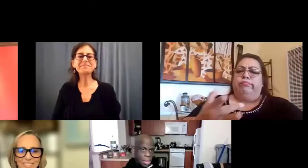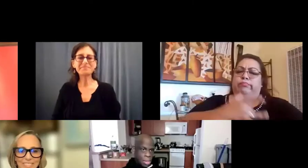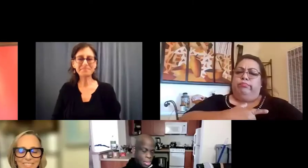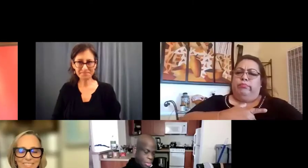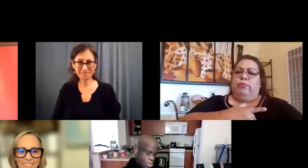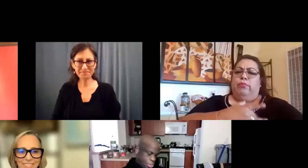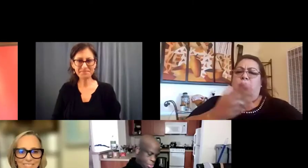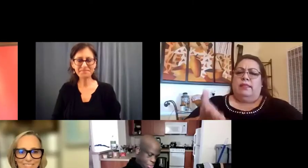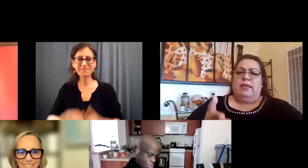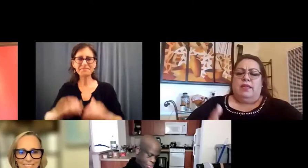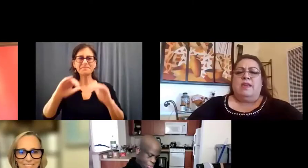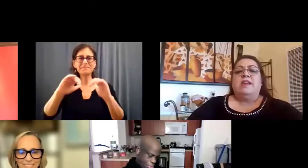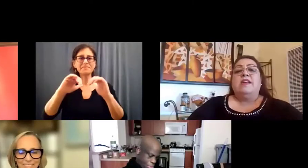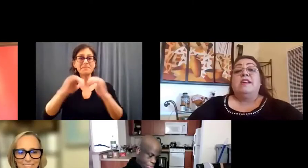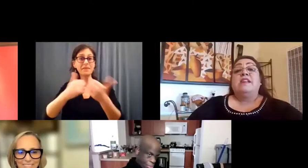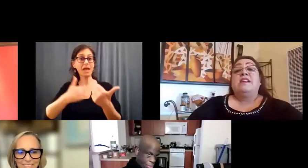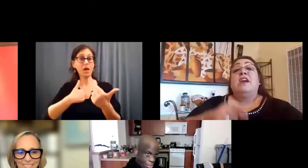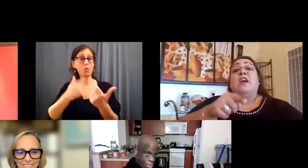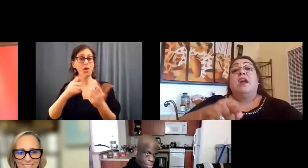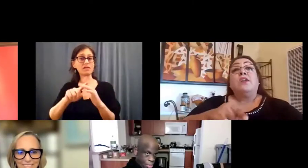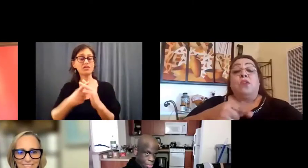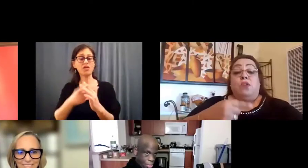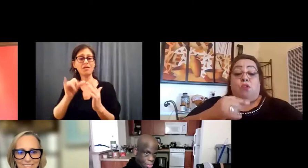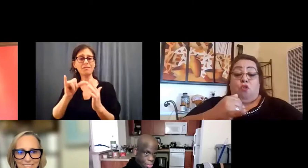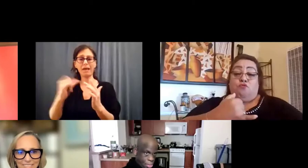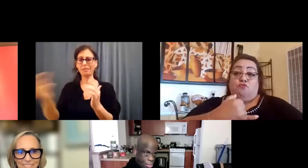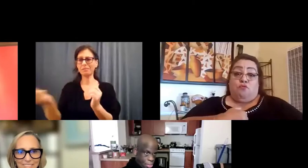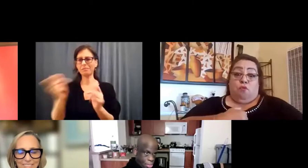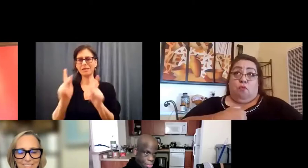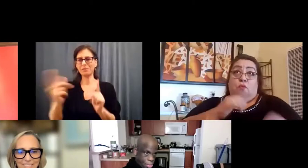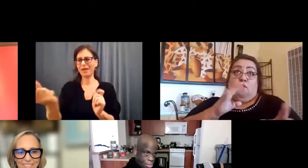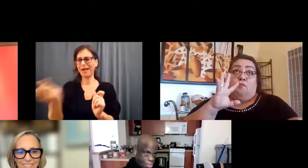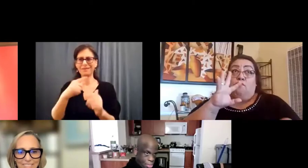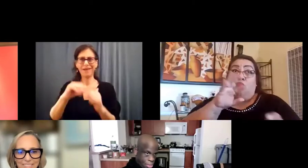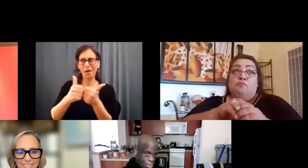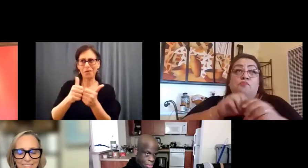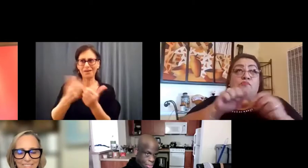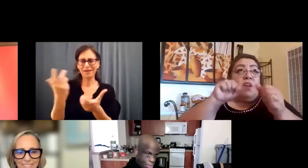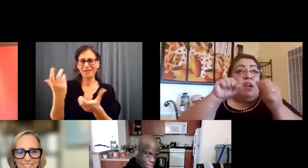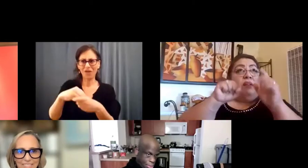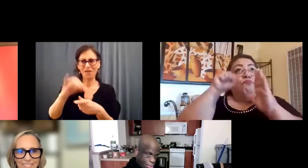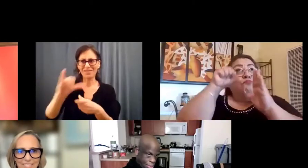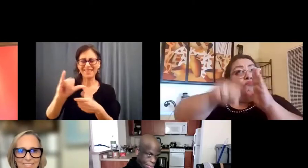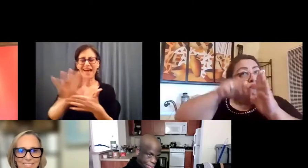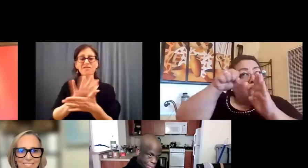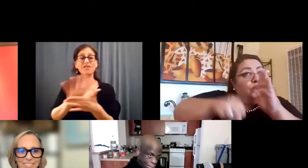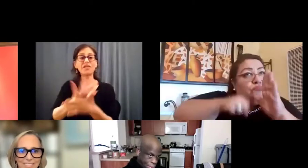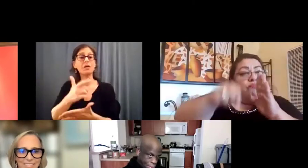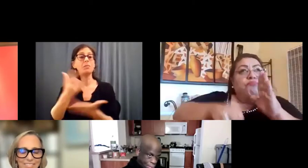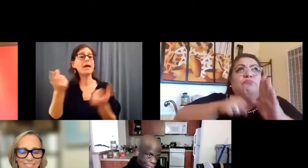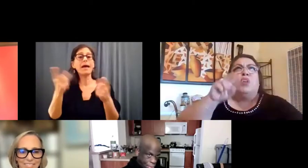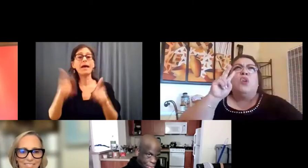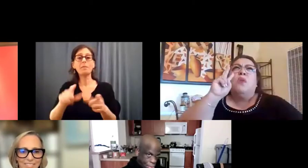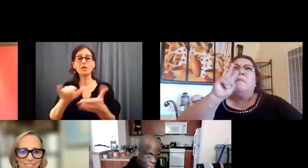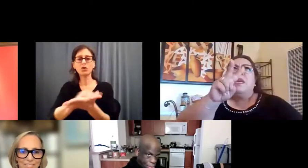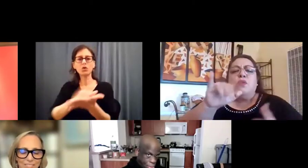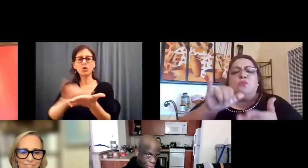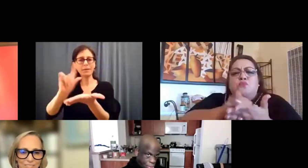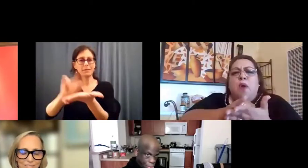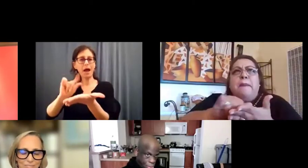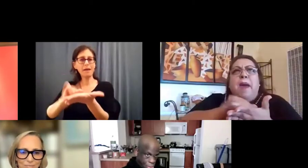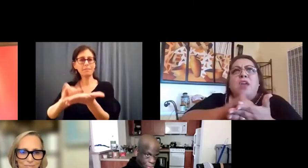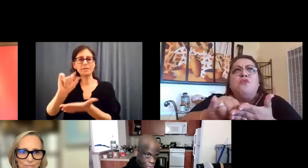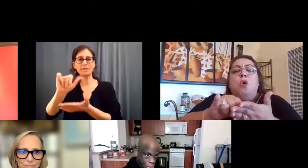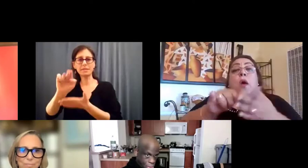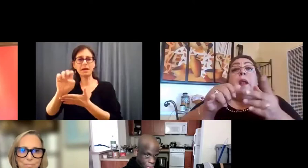How I got into the film is usually the first question I get. And I had seen an article in the New York Times, which you actually saw